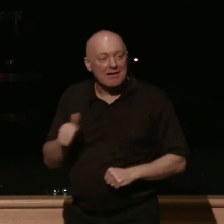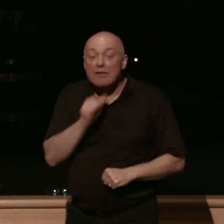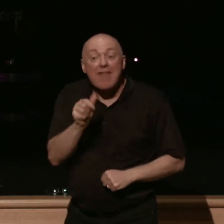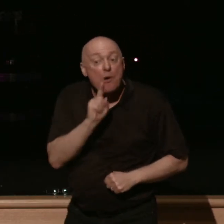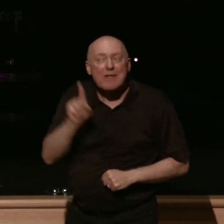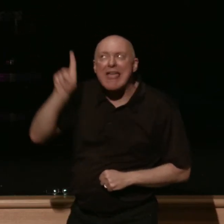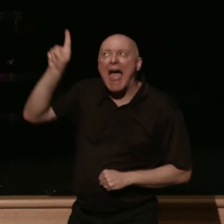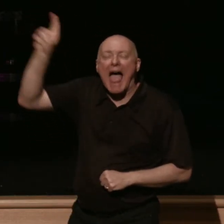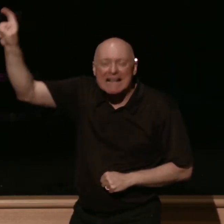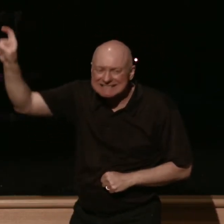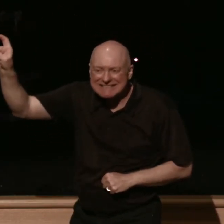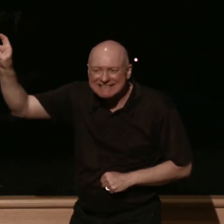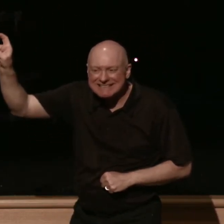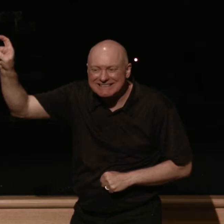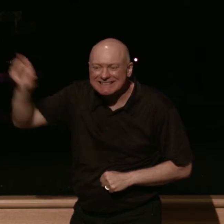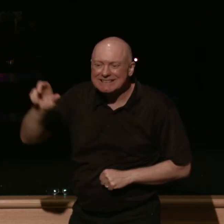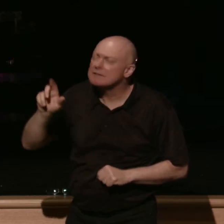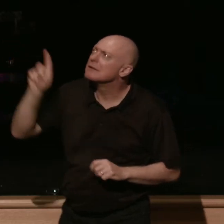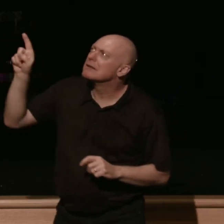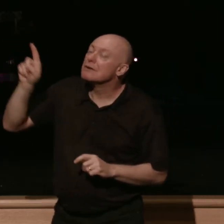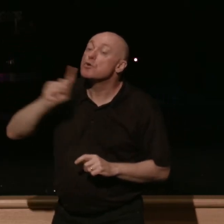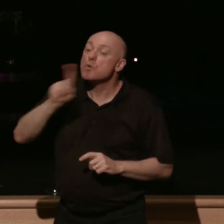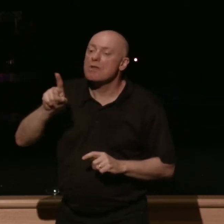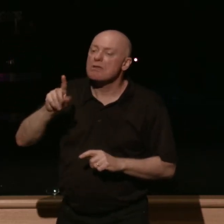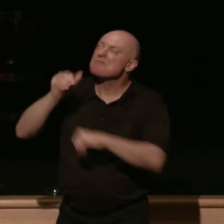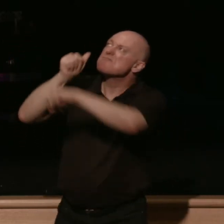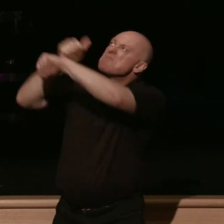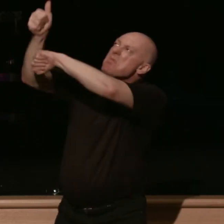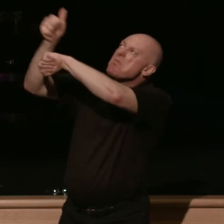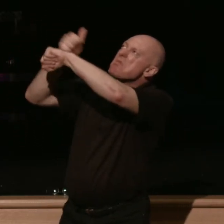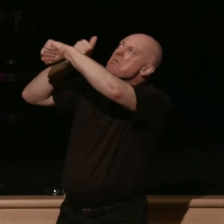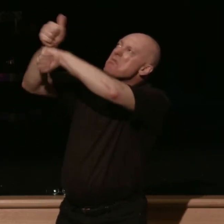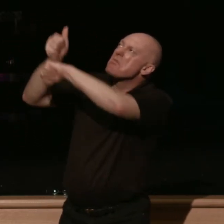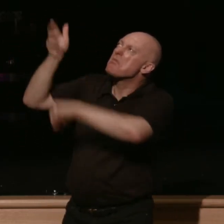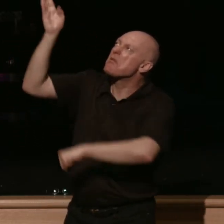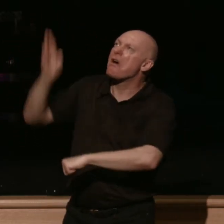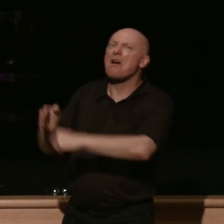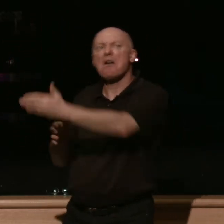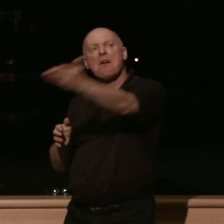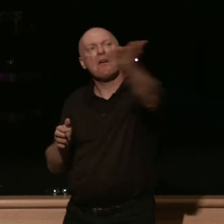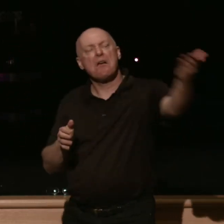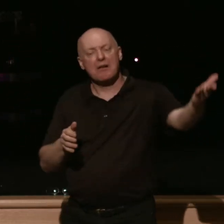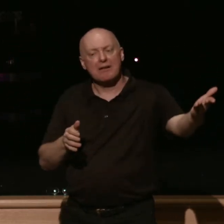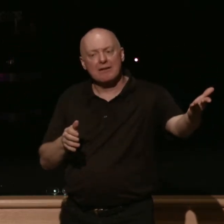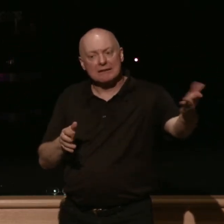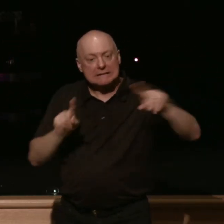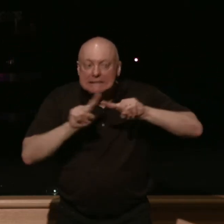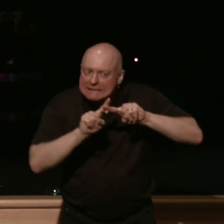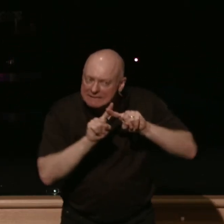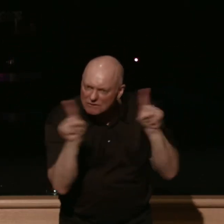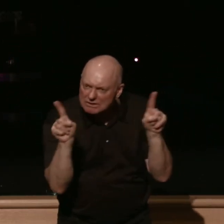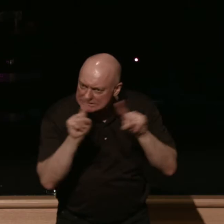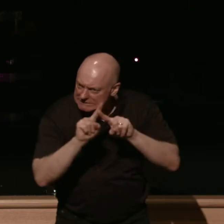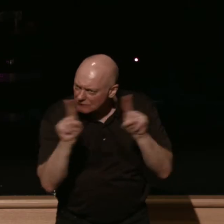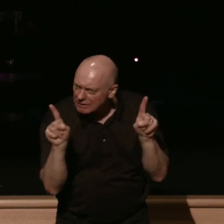him they were accusing him the difference is tone right you have kids